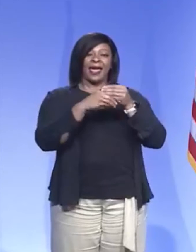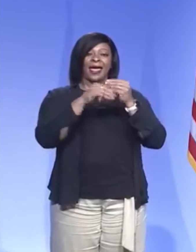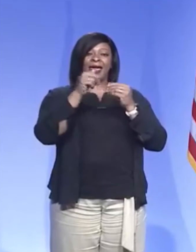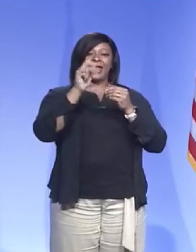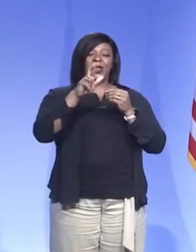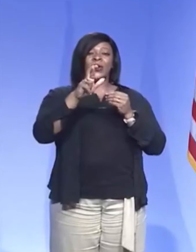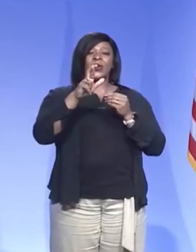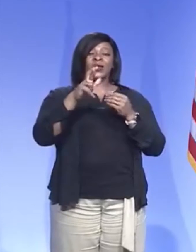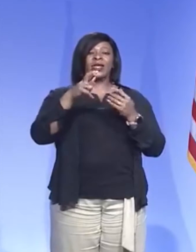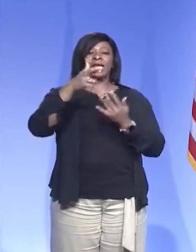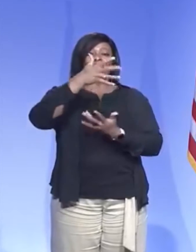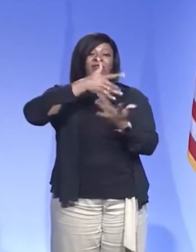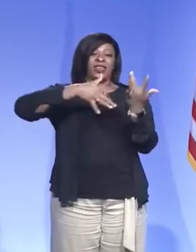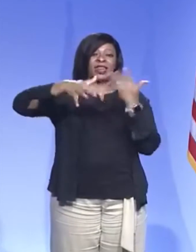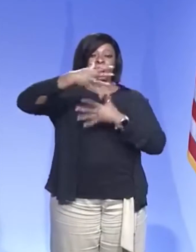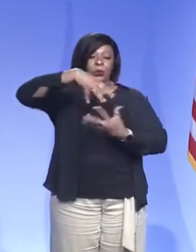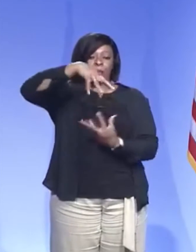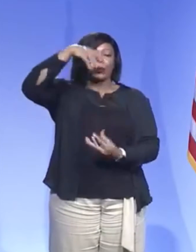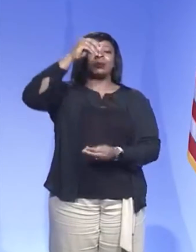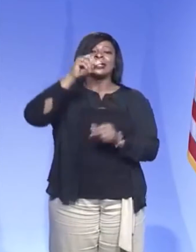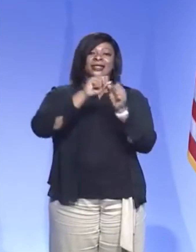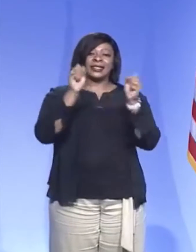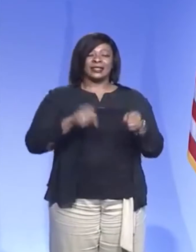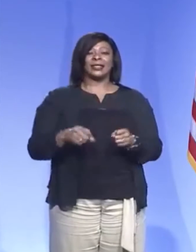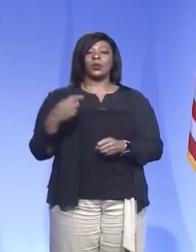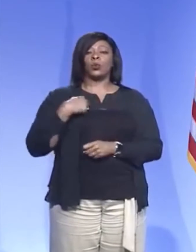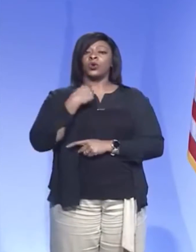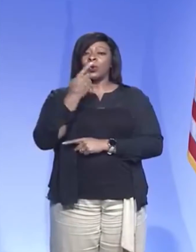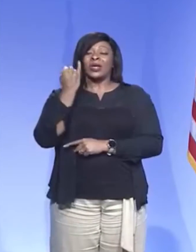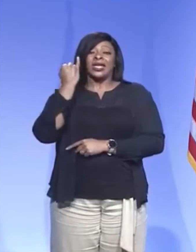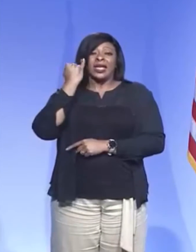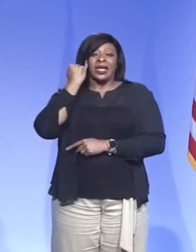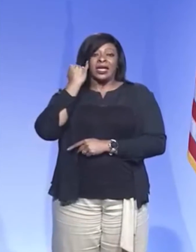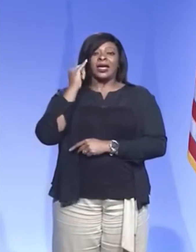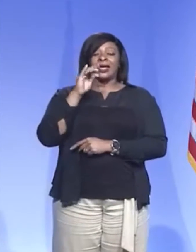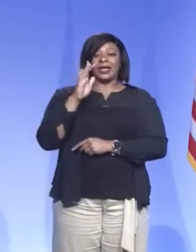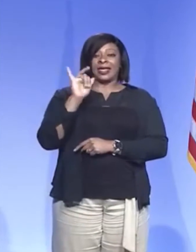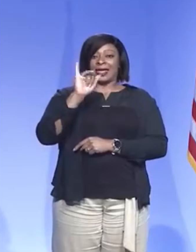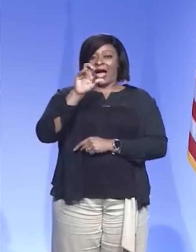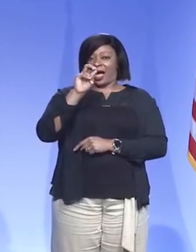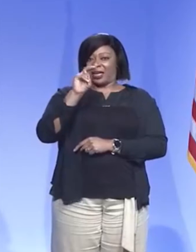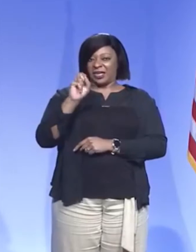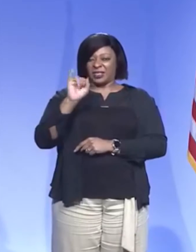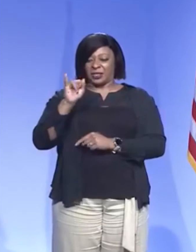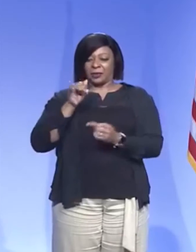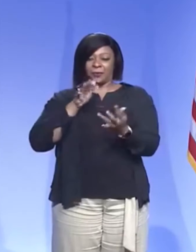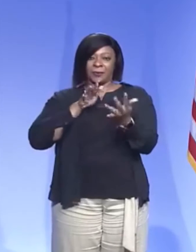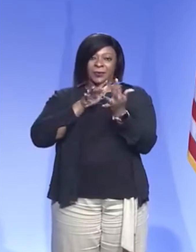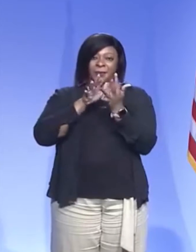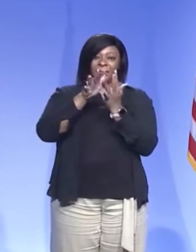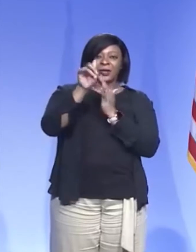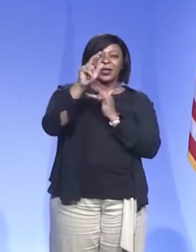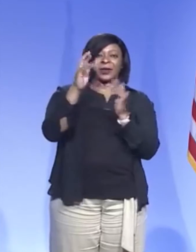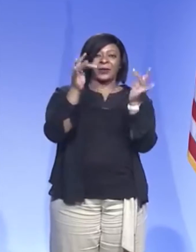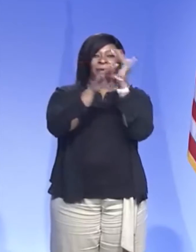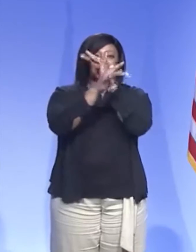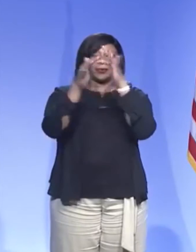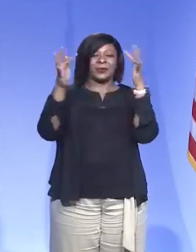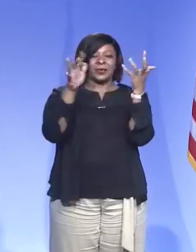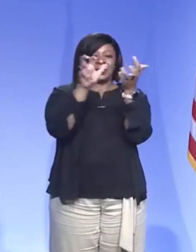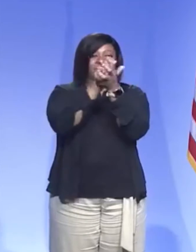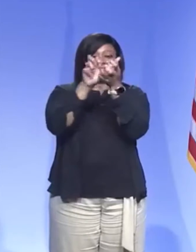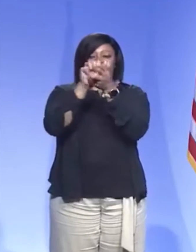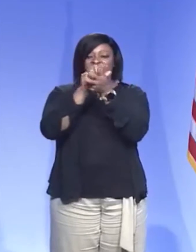air ventilation system. We are told that it releases ions that travel through the air and attack and